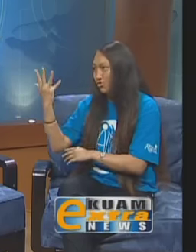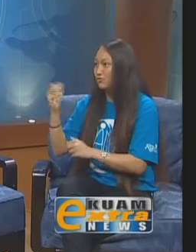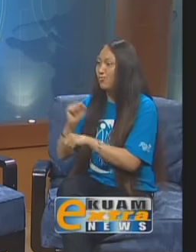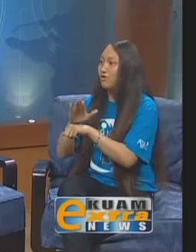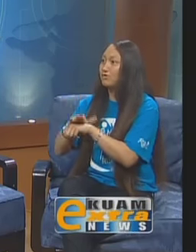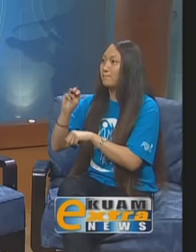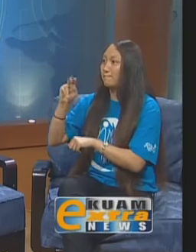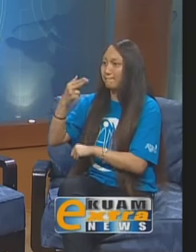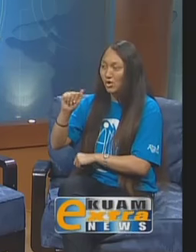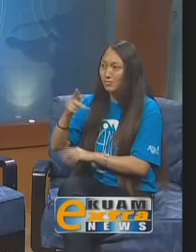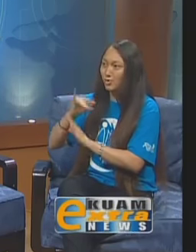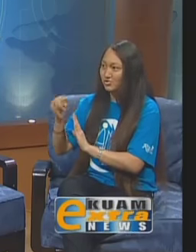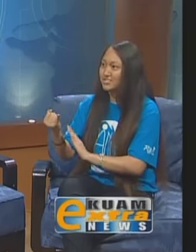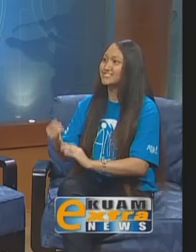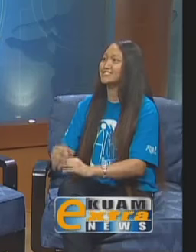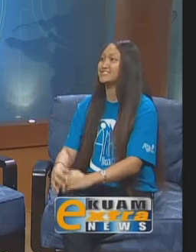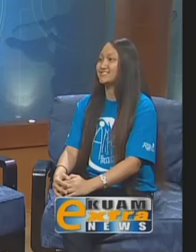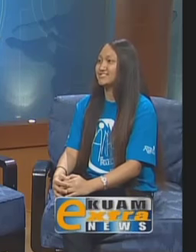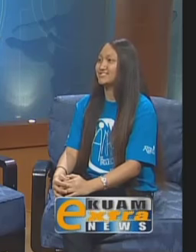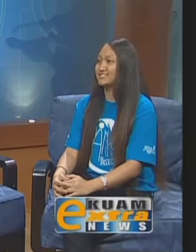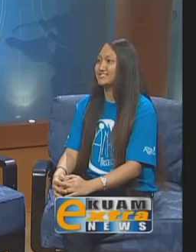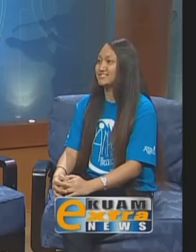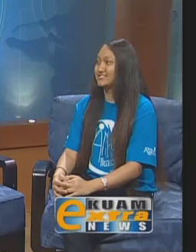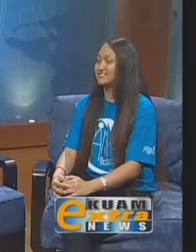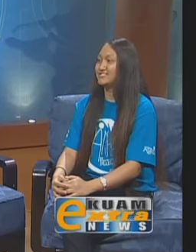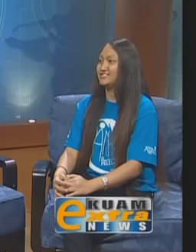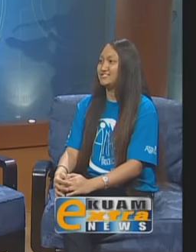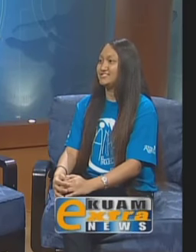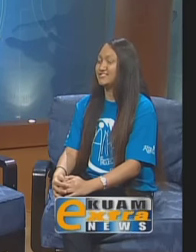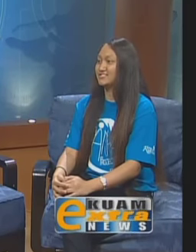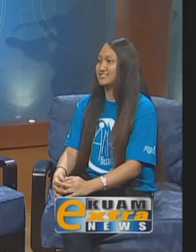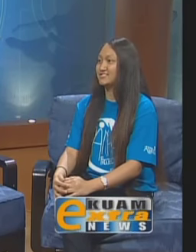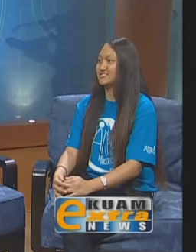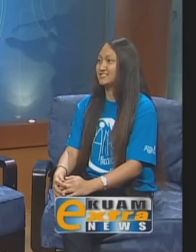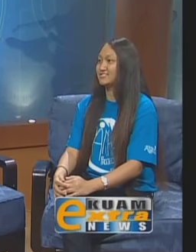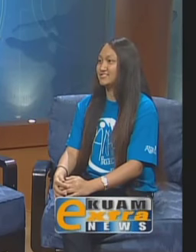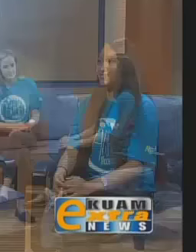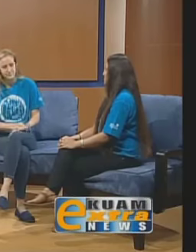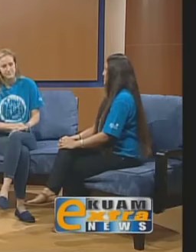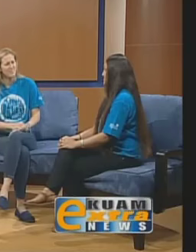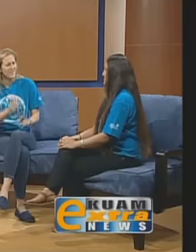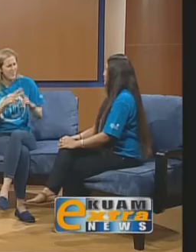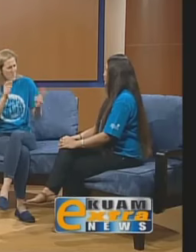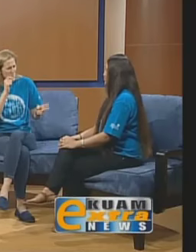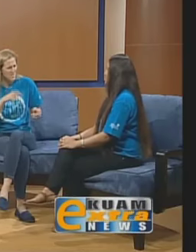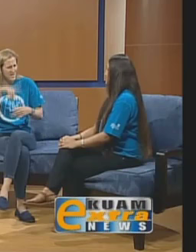minor. I'm minoring in ASL and I'm really happy to be involved in the Manha Project. That's very cool. Gallaudet is an amazing school.